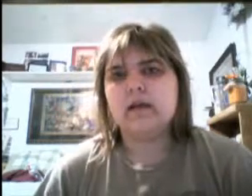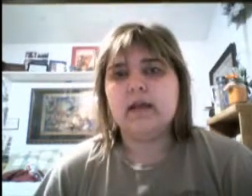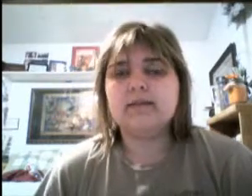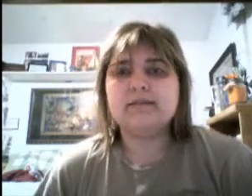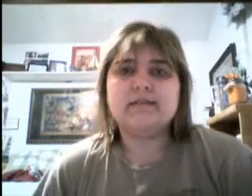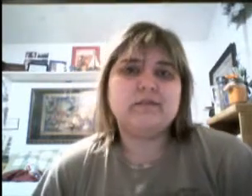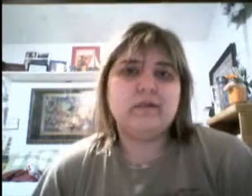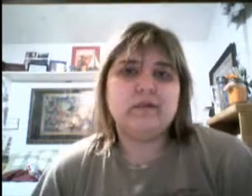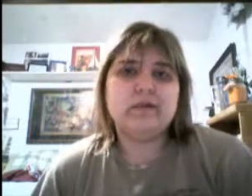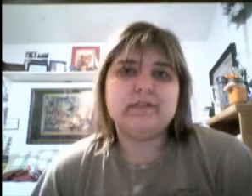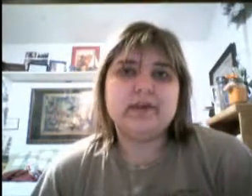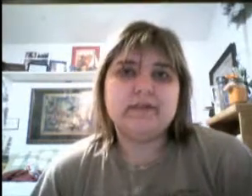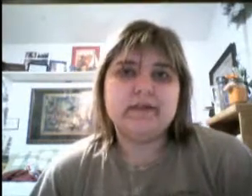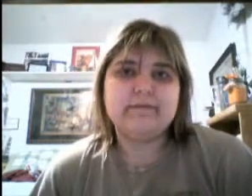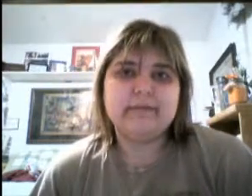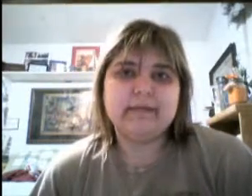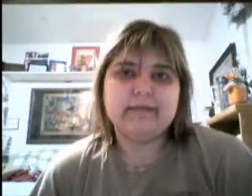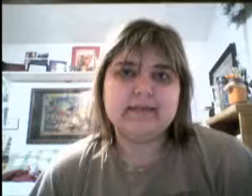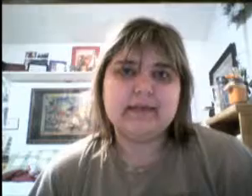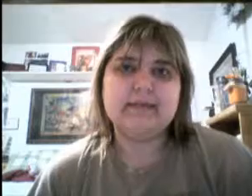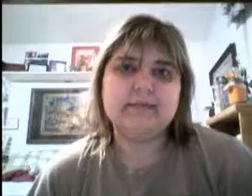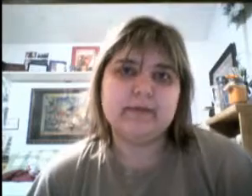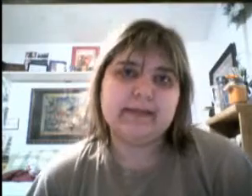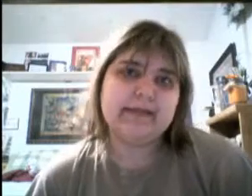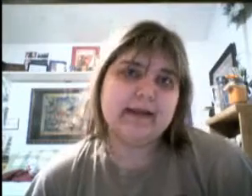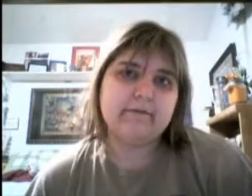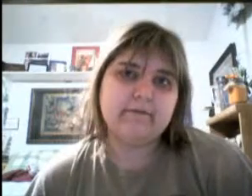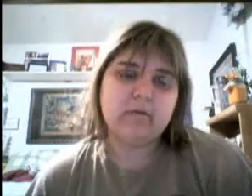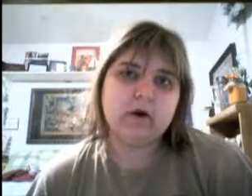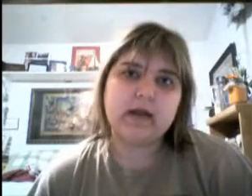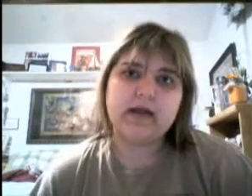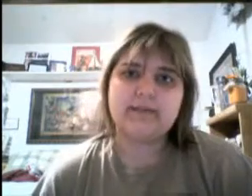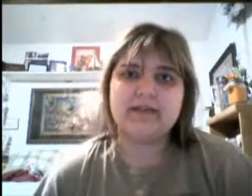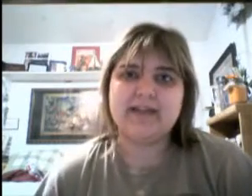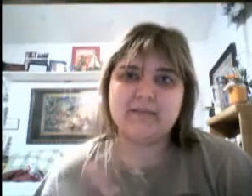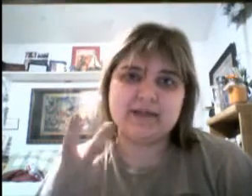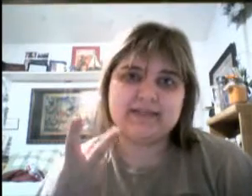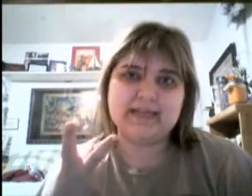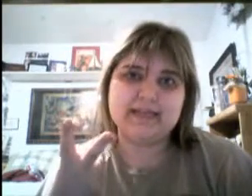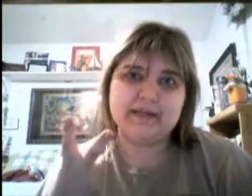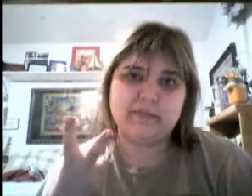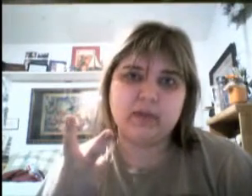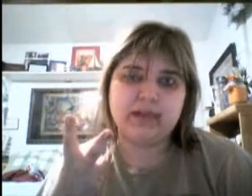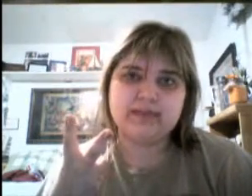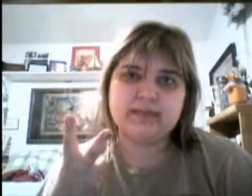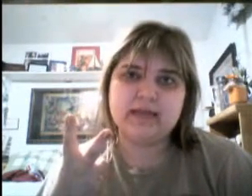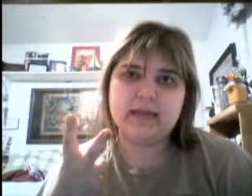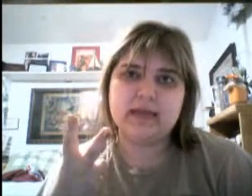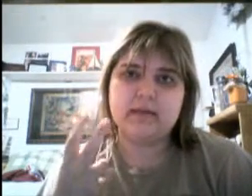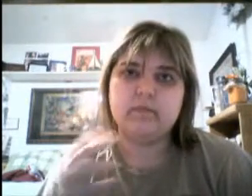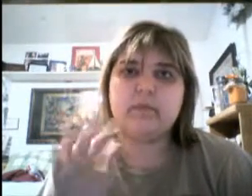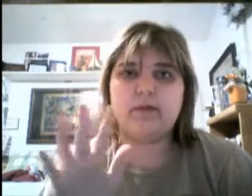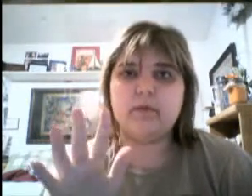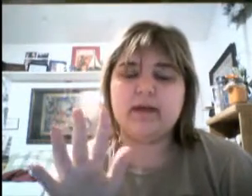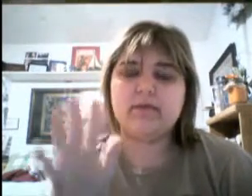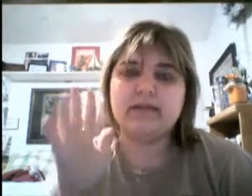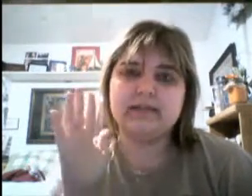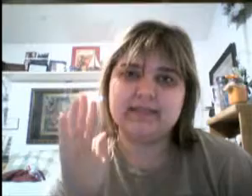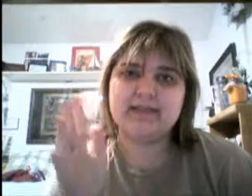And since we're on the topic of things that I didn't really care for, I'm going to name my second complaint. By the way, we did